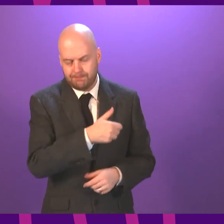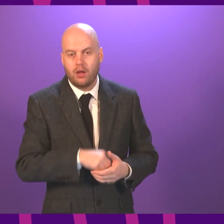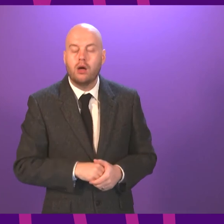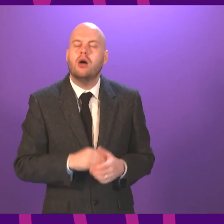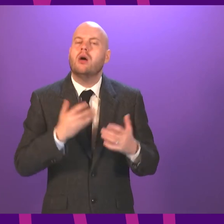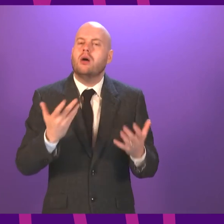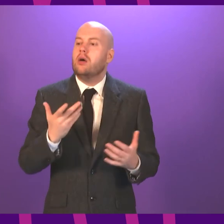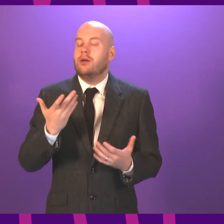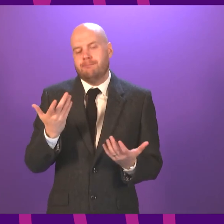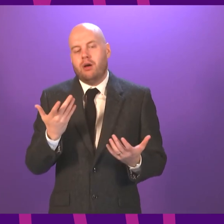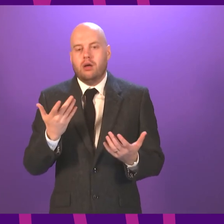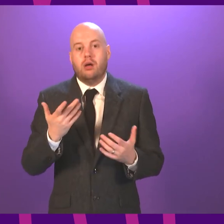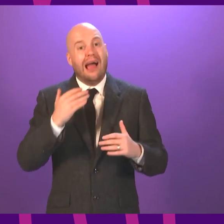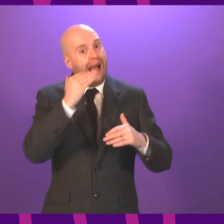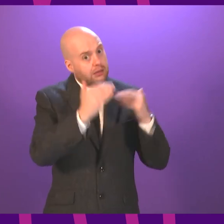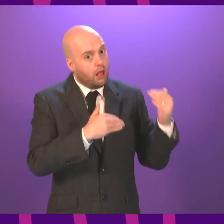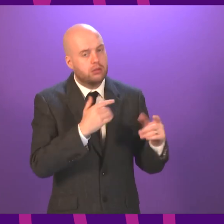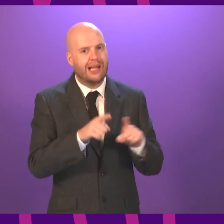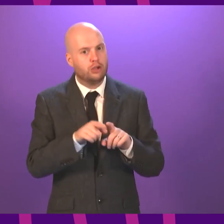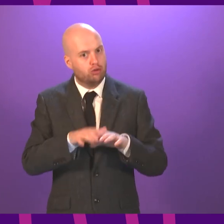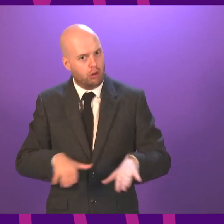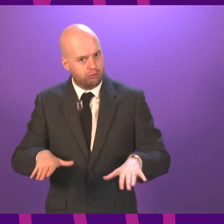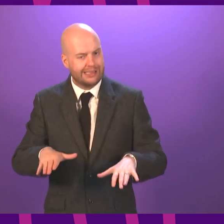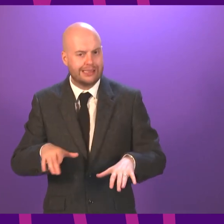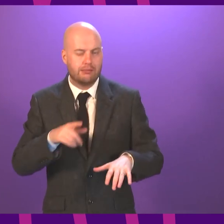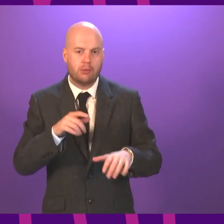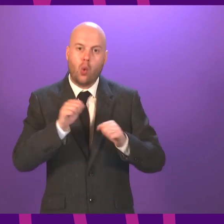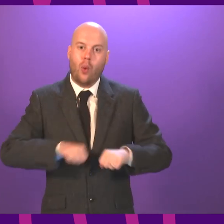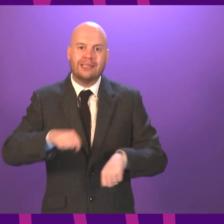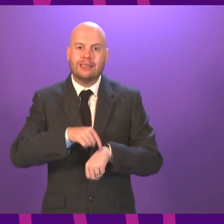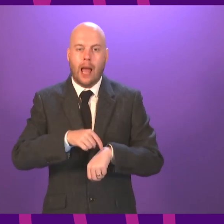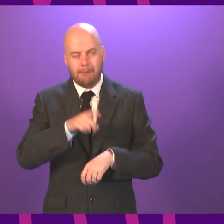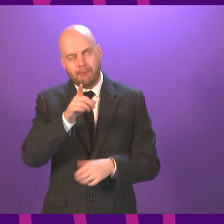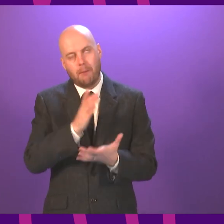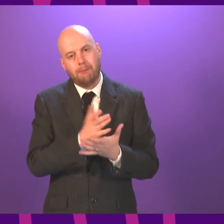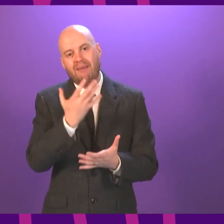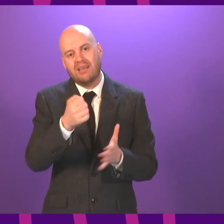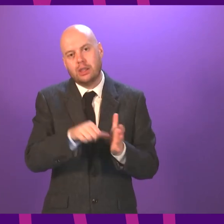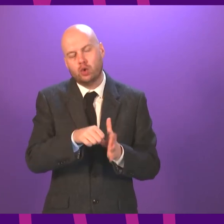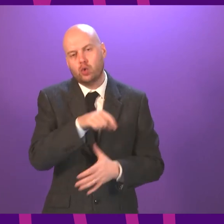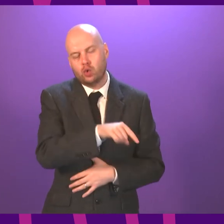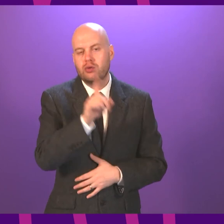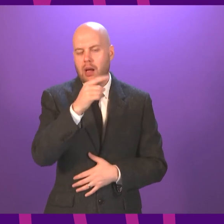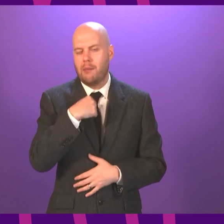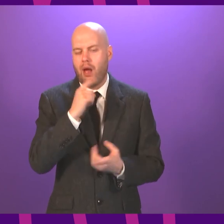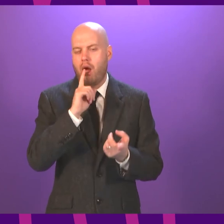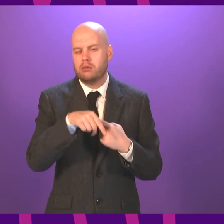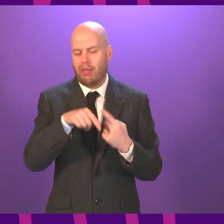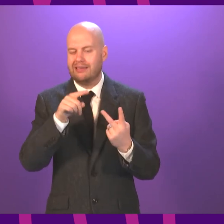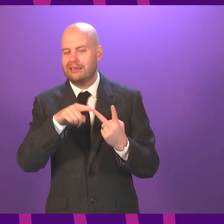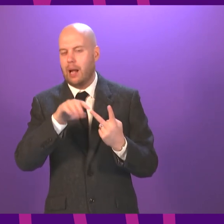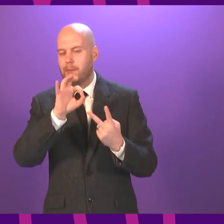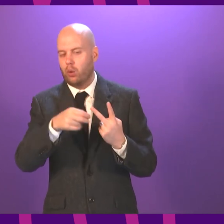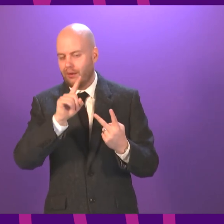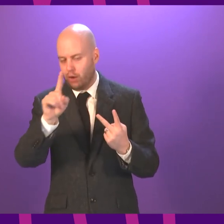generally, but also on the issue of rejected referrals, I will turn to these in reverse order. The Scottish Government, of course,